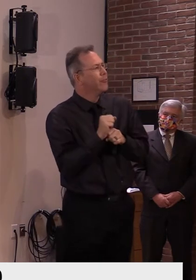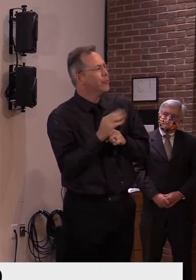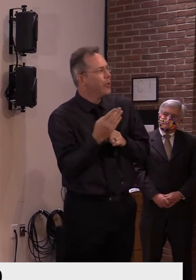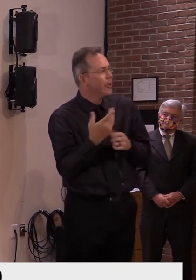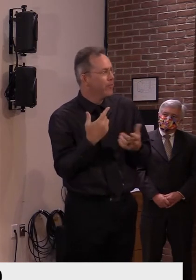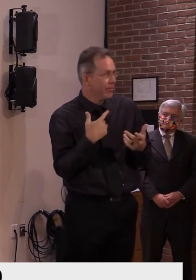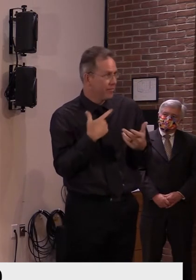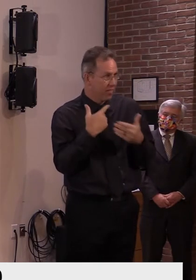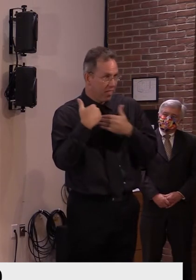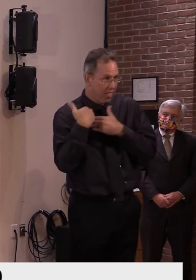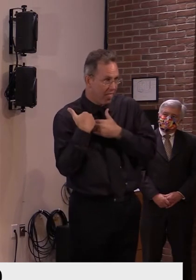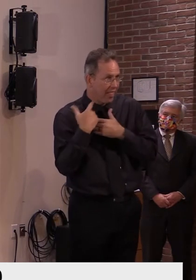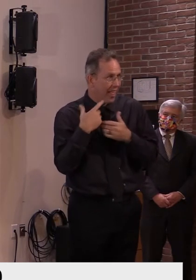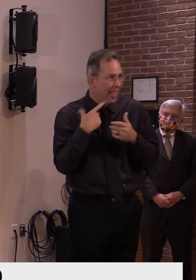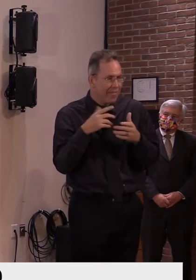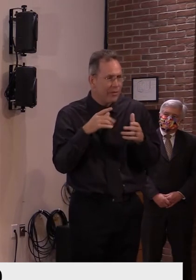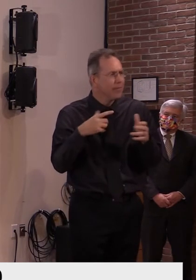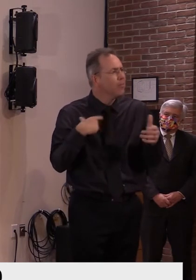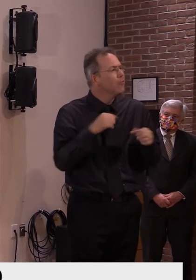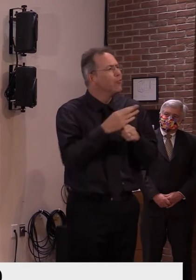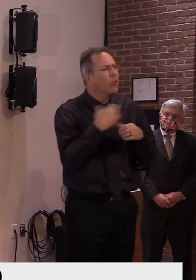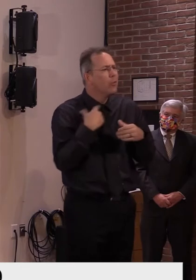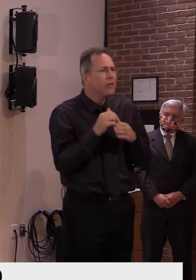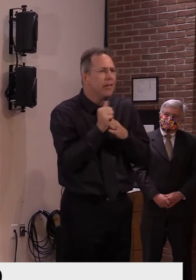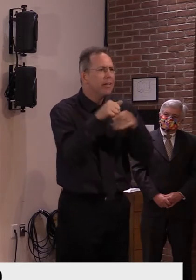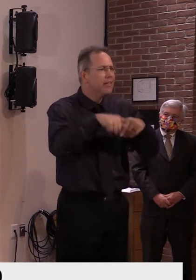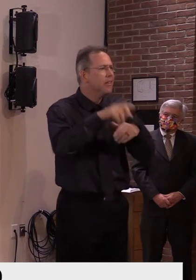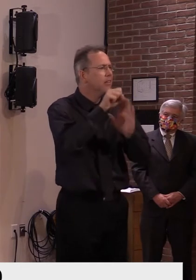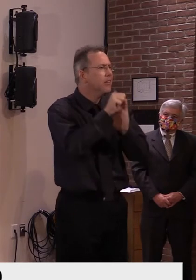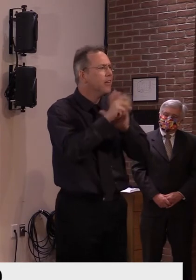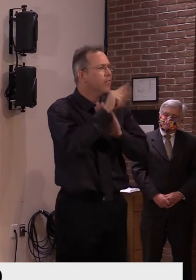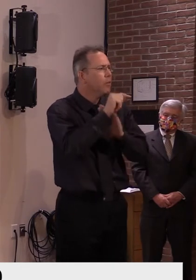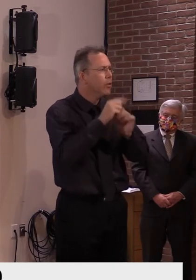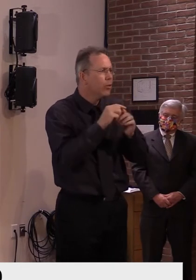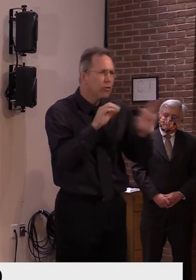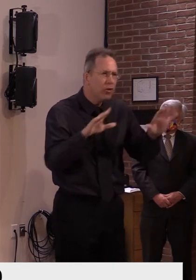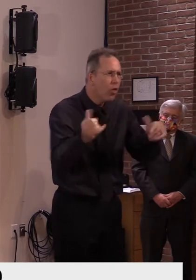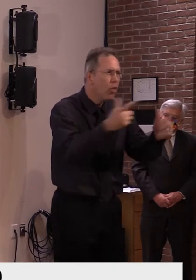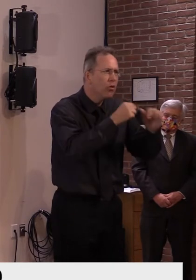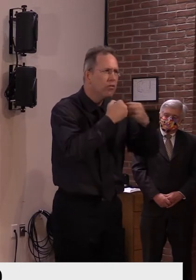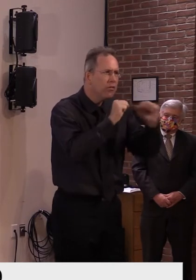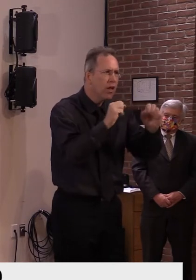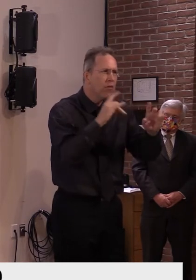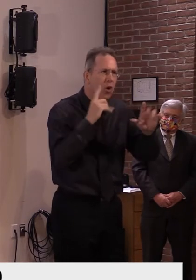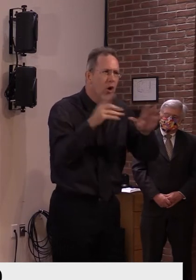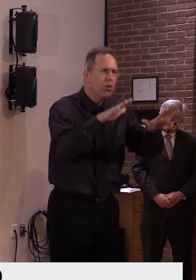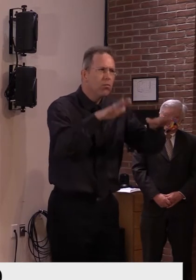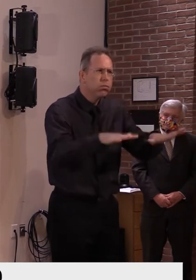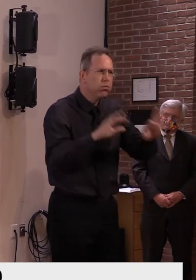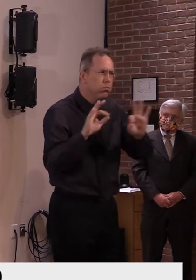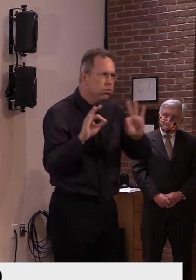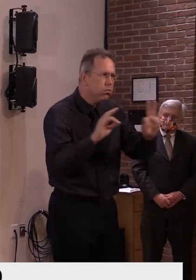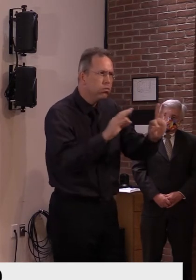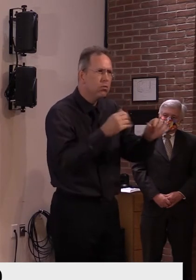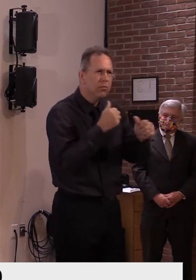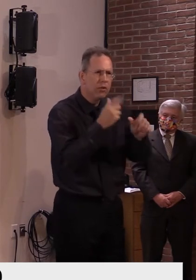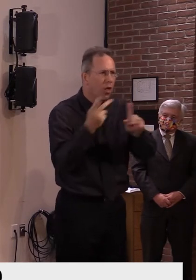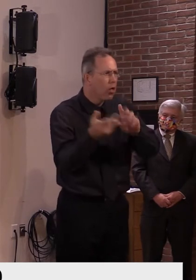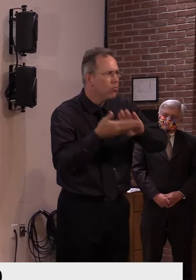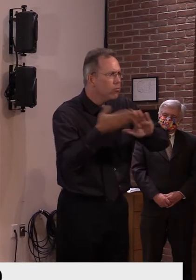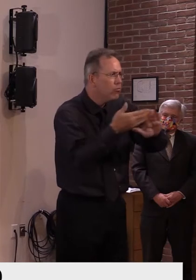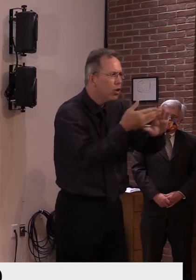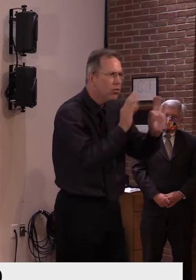in terms of, uh, government and, uh, the, the wheels of government continue to turn. Uh, so there are always challenges every day